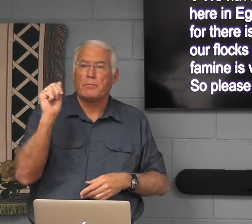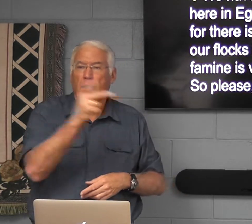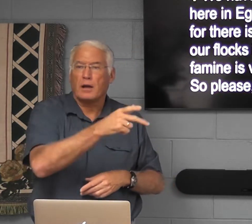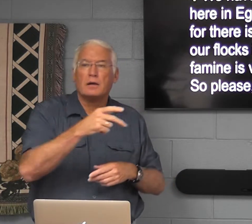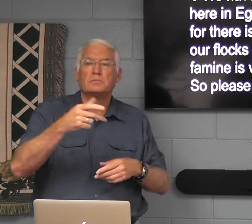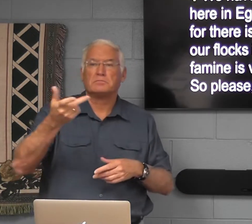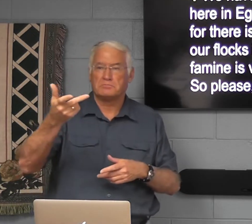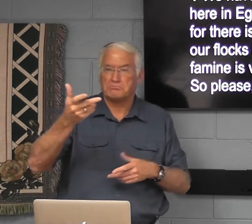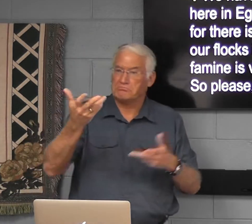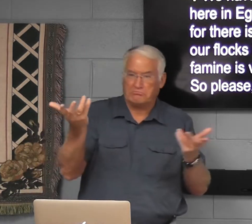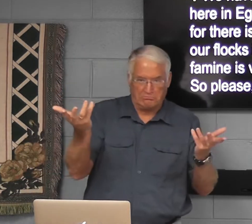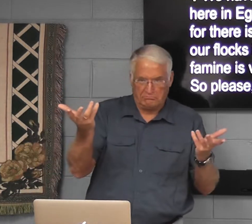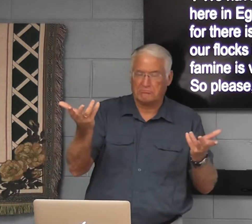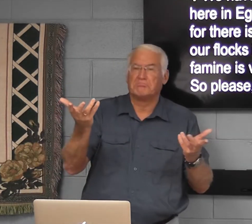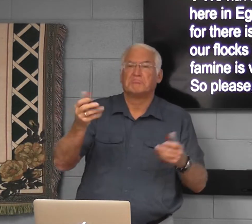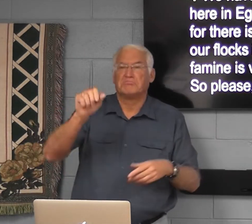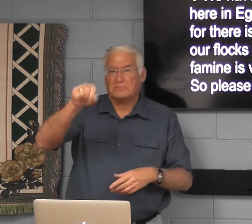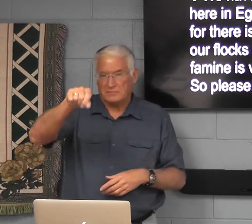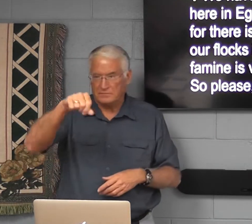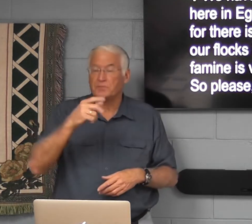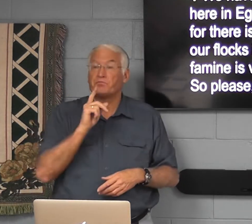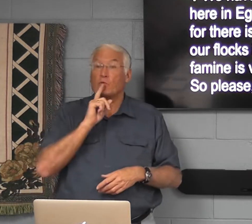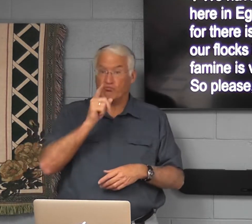go back to the promised land. Like here.